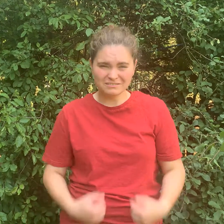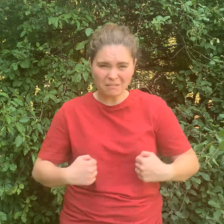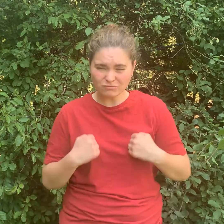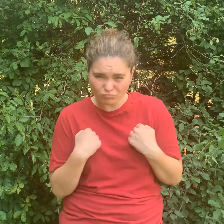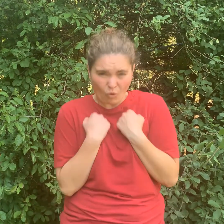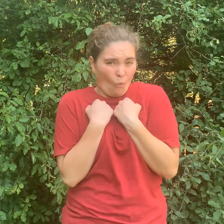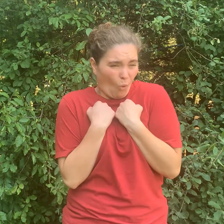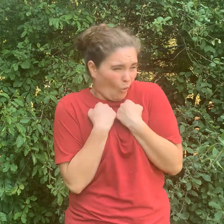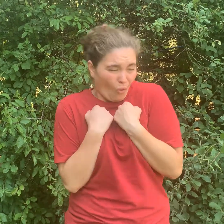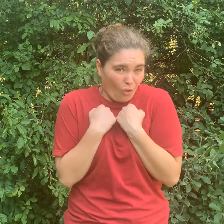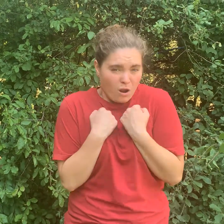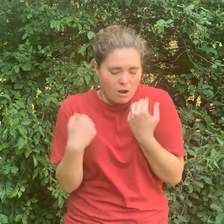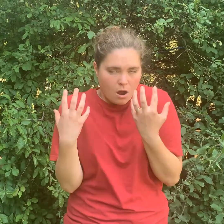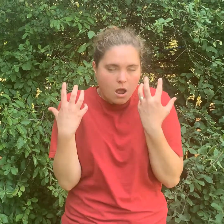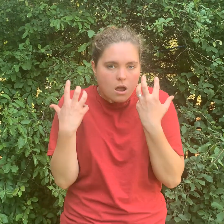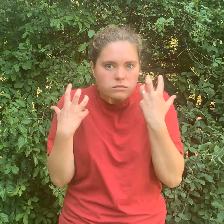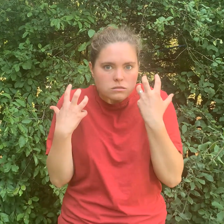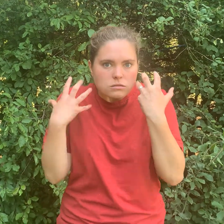But it's so cramped.